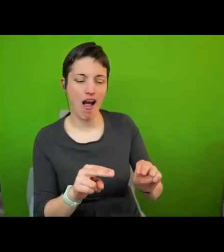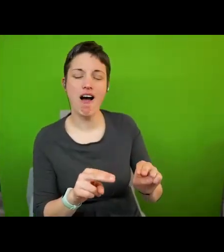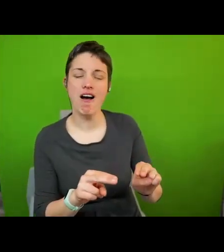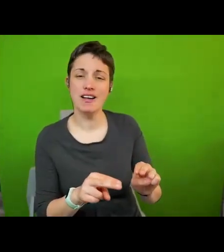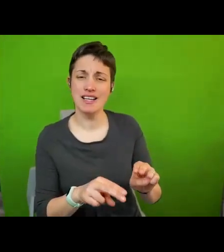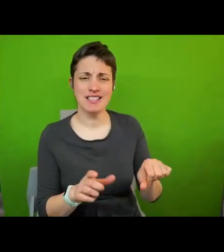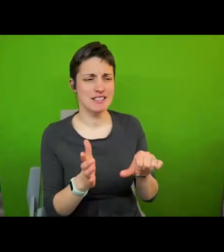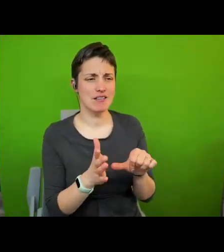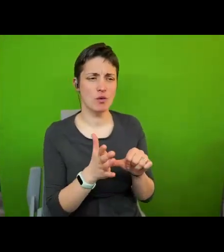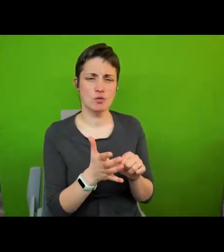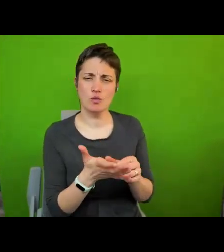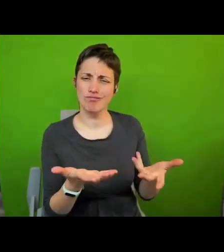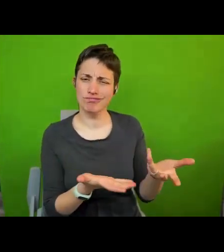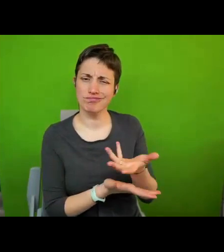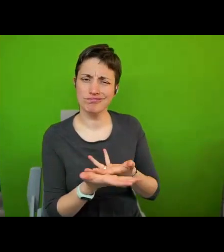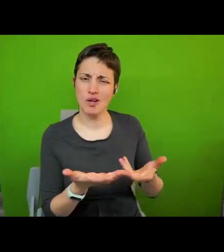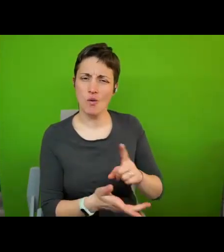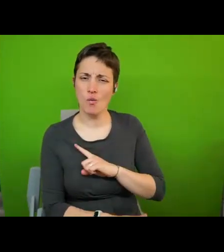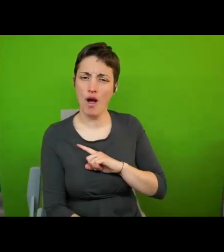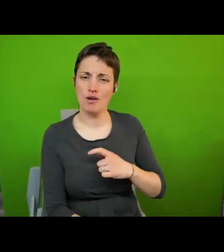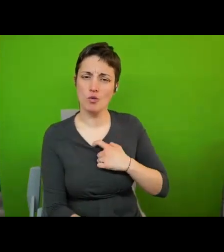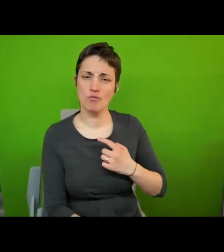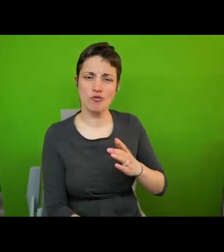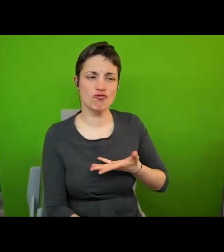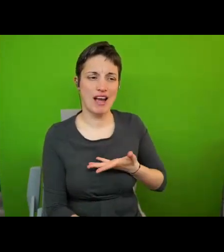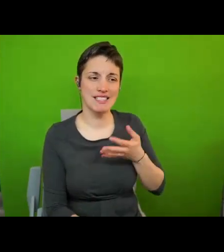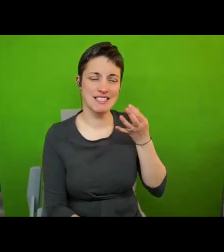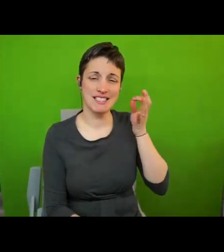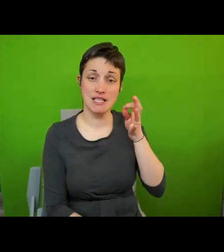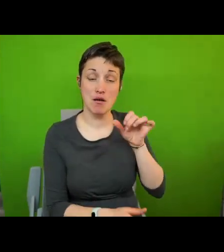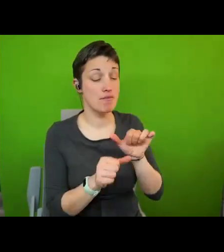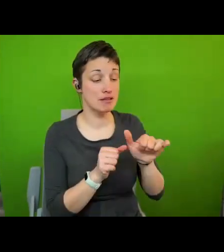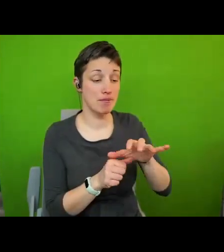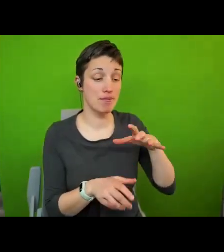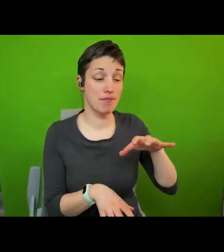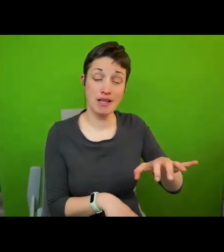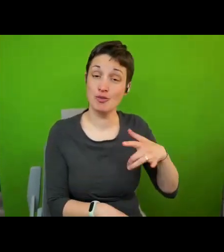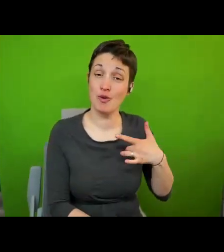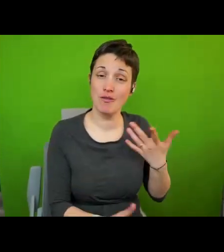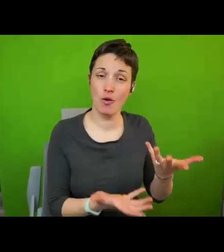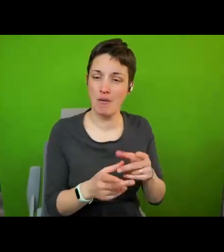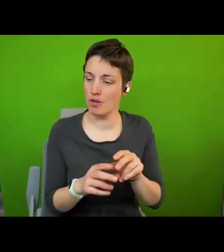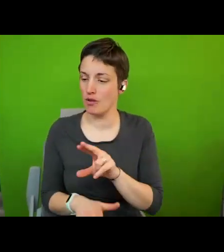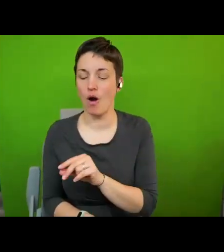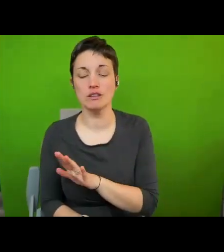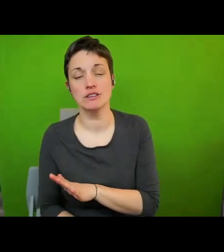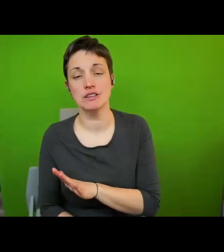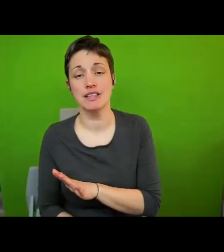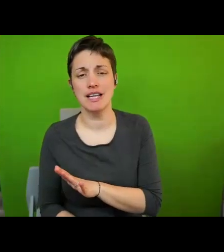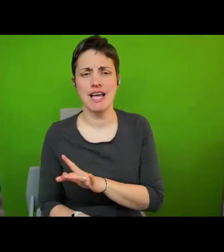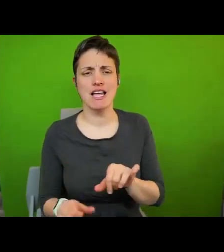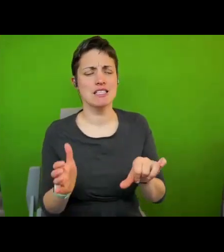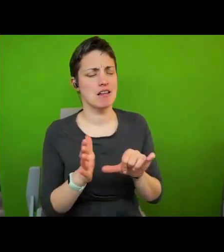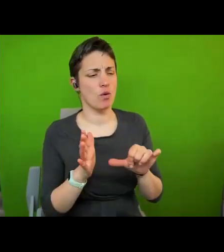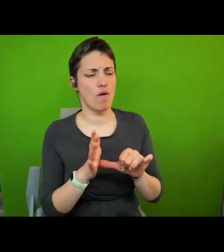argue why a human rights city is a better place to live than a non-human rights city there is a danger of labeling human rights